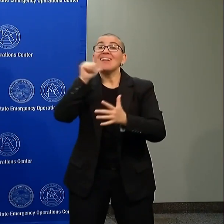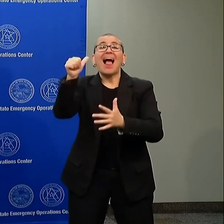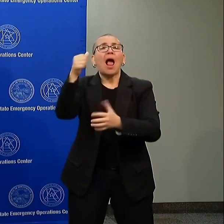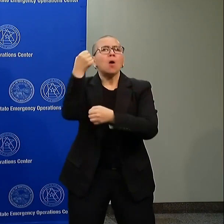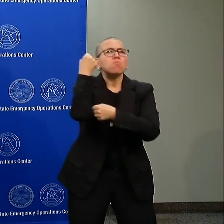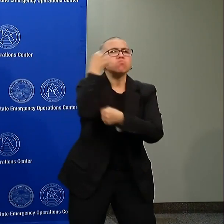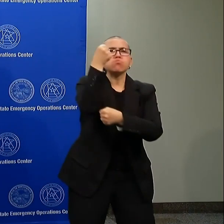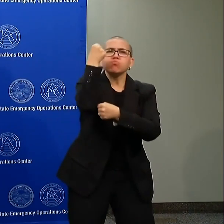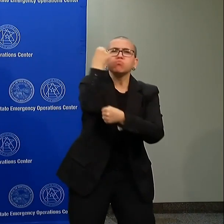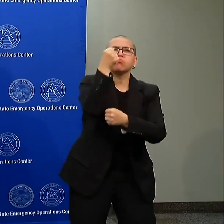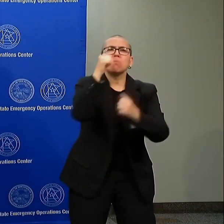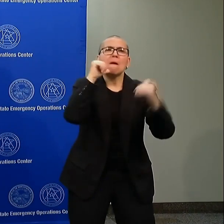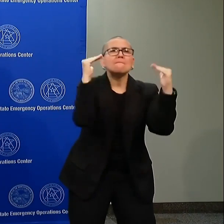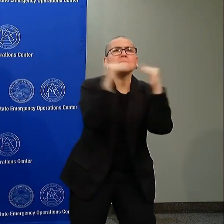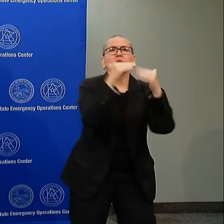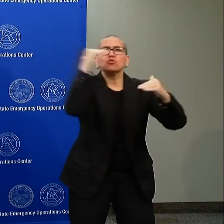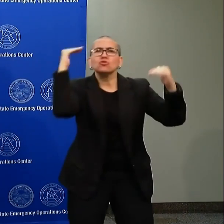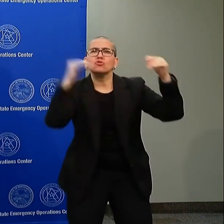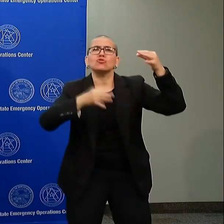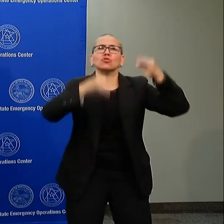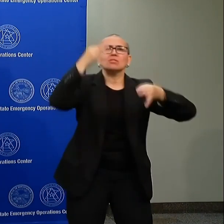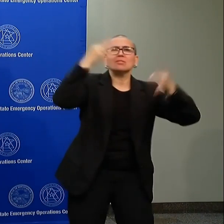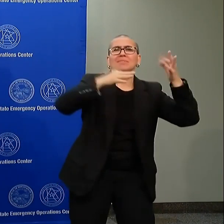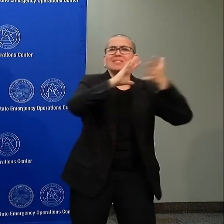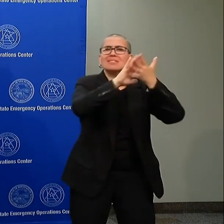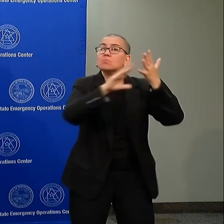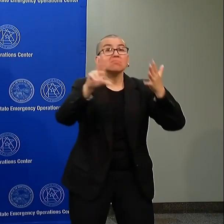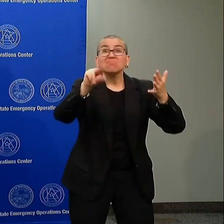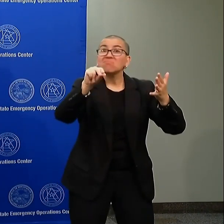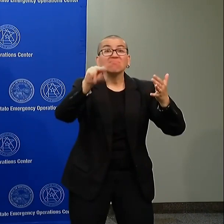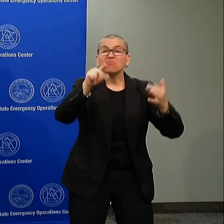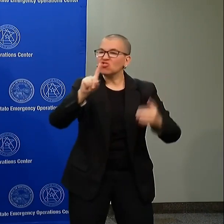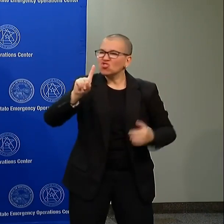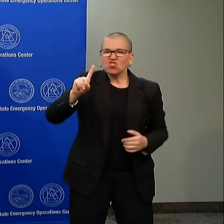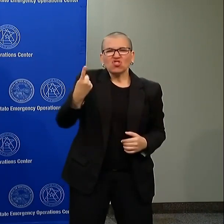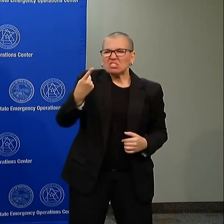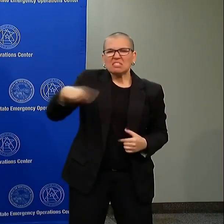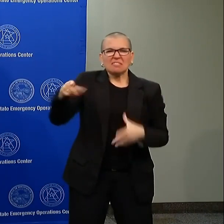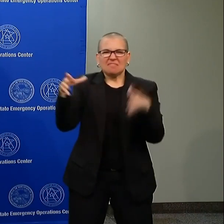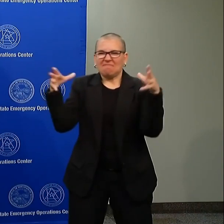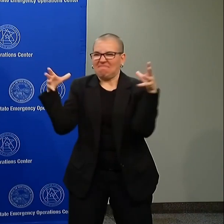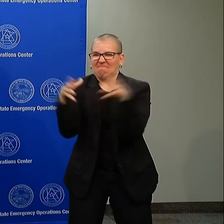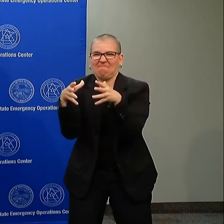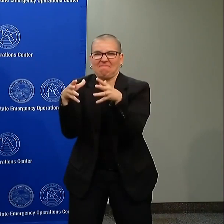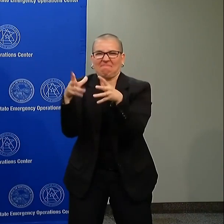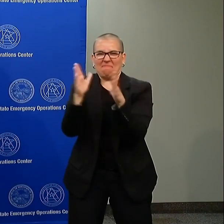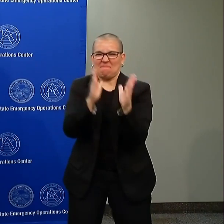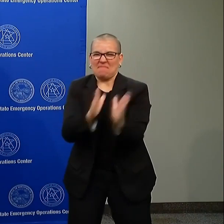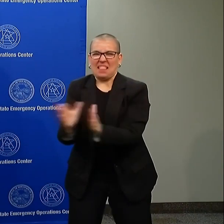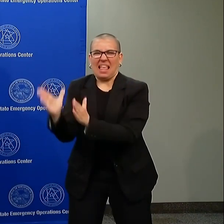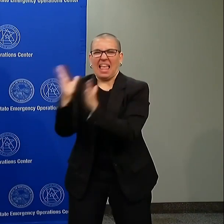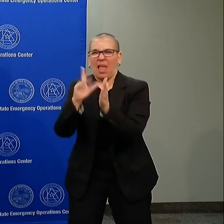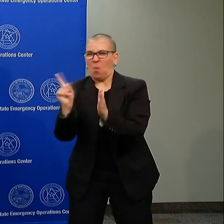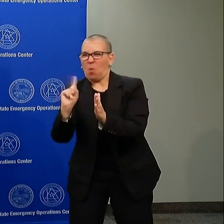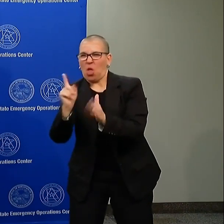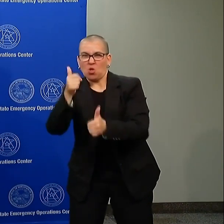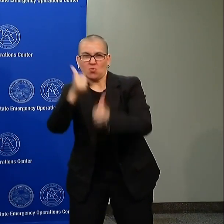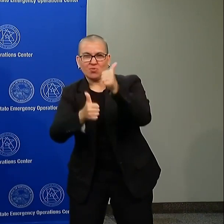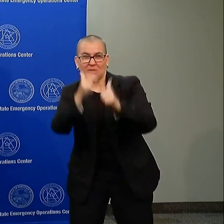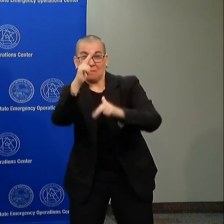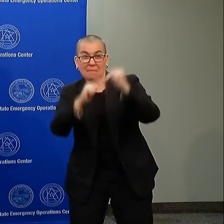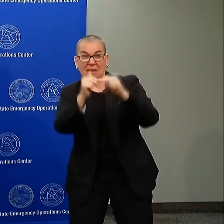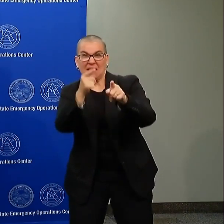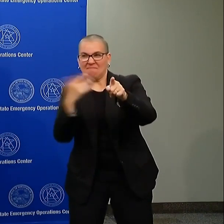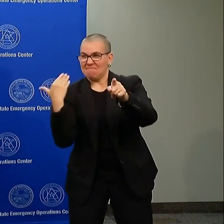injustice. They were simply bent on destruction of property, and they were bent on trying to hurt people.